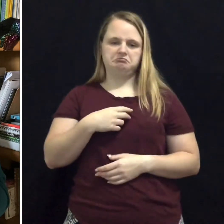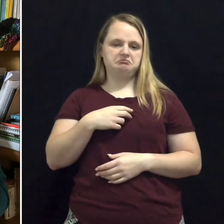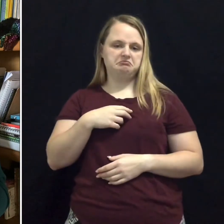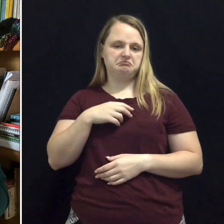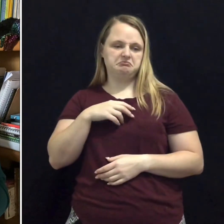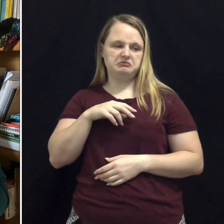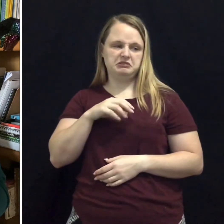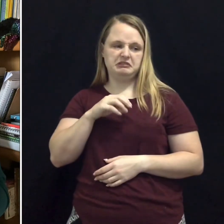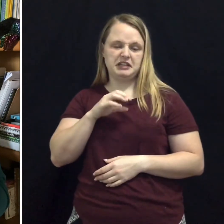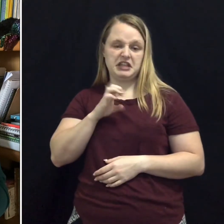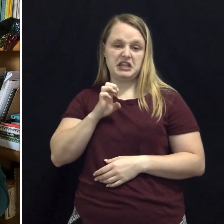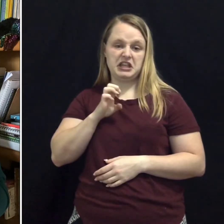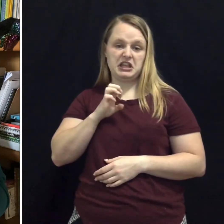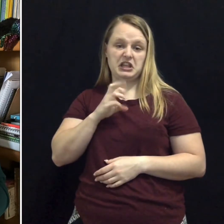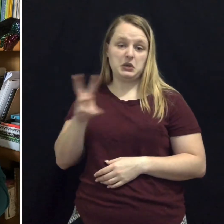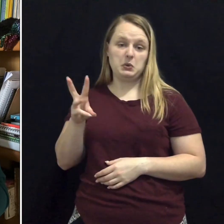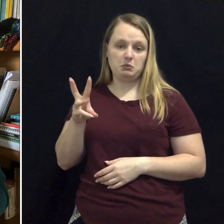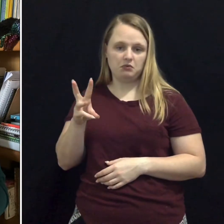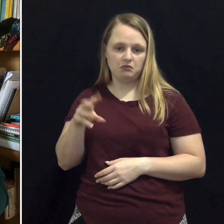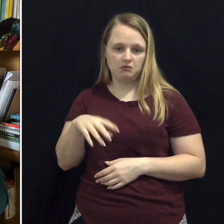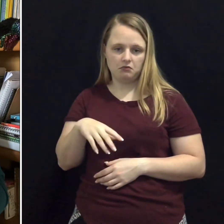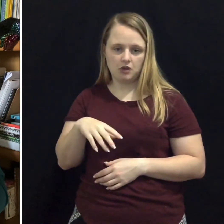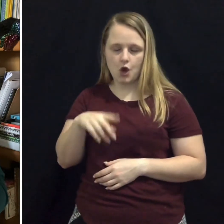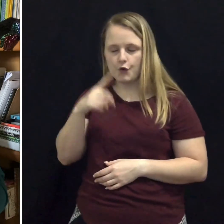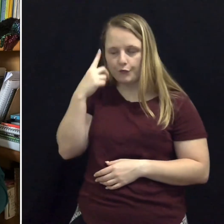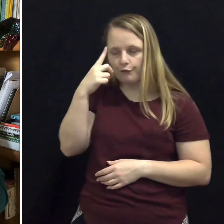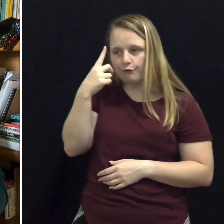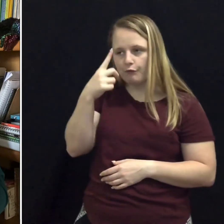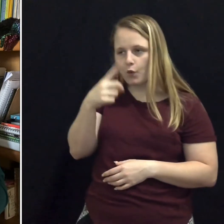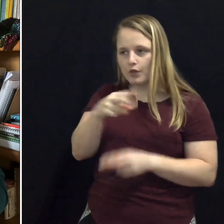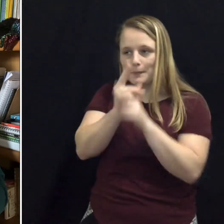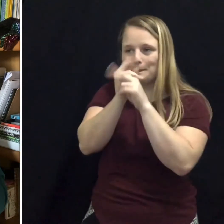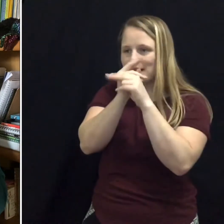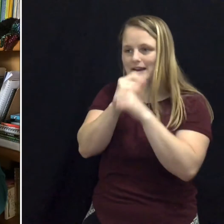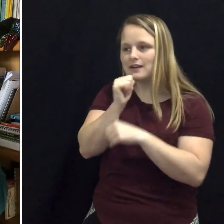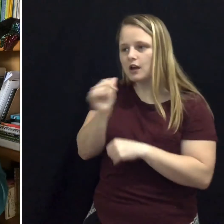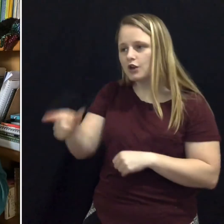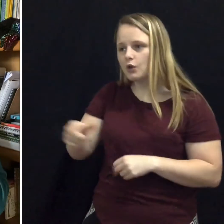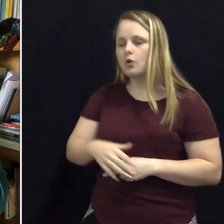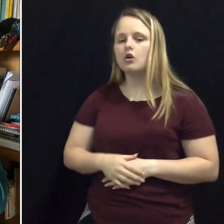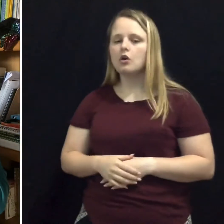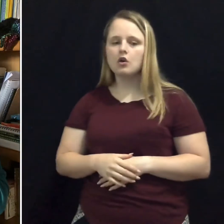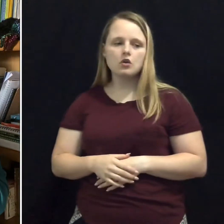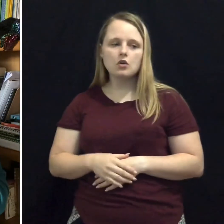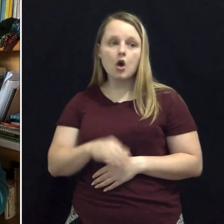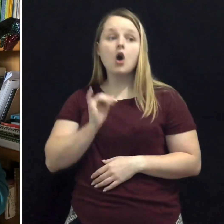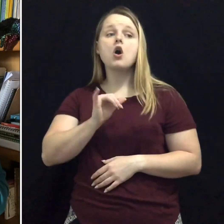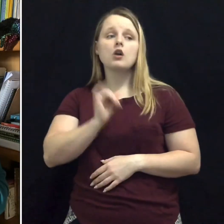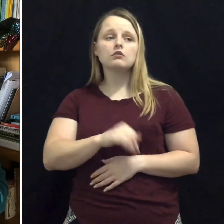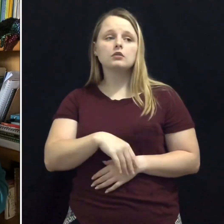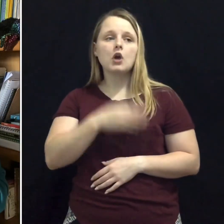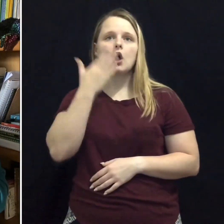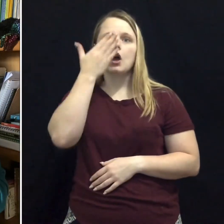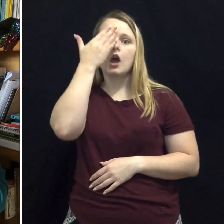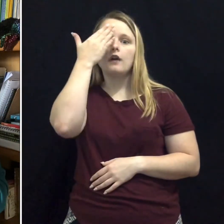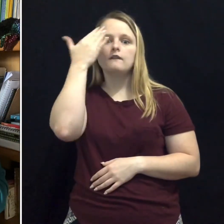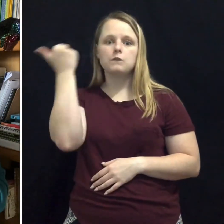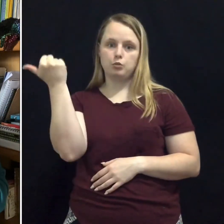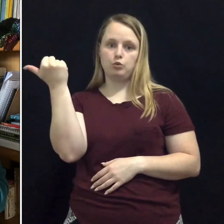Ew. That's the hippo again. For the bunny. Not for you. Oh.